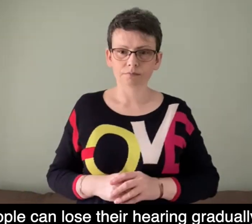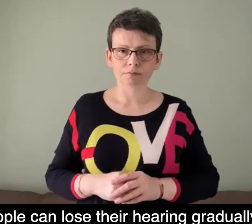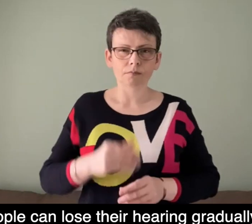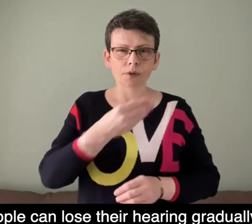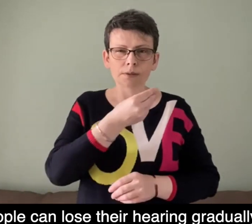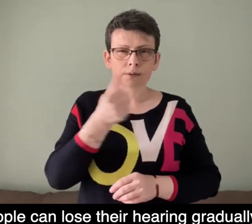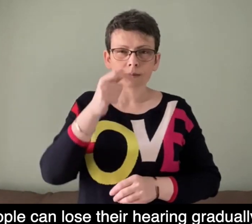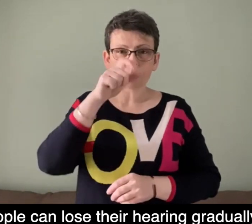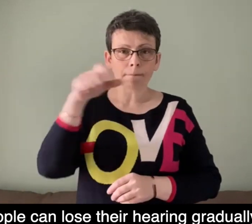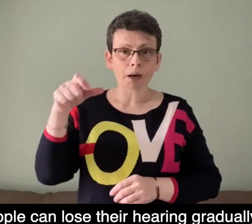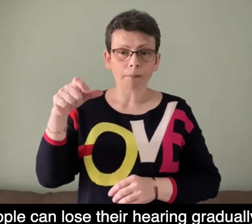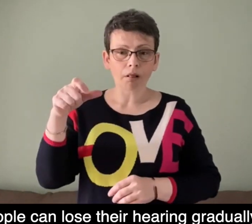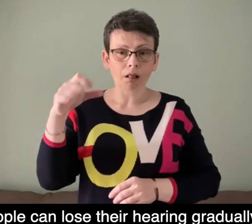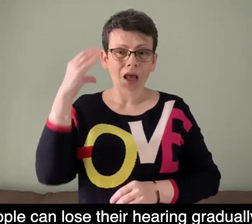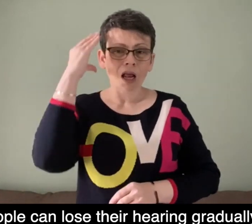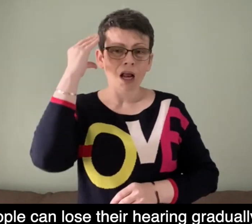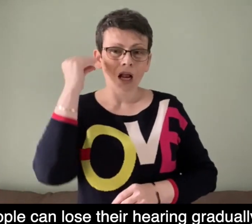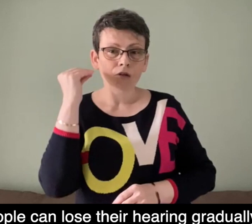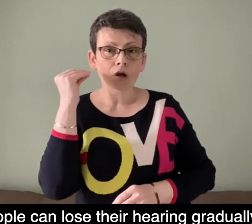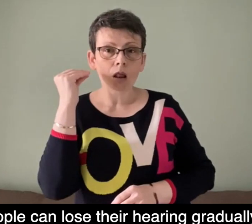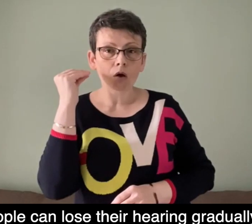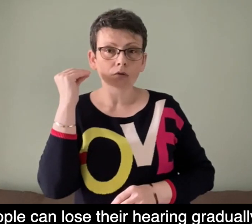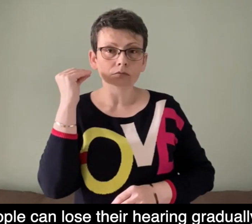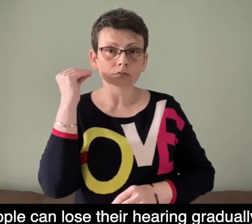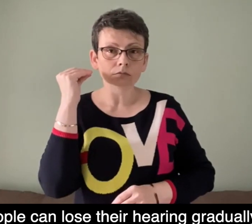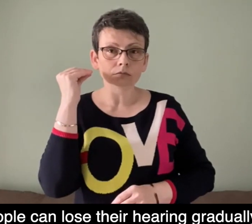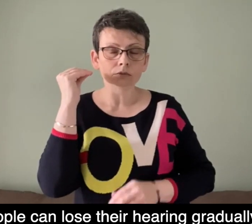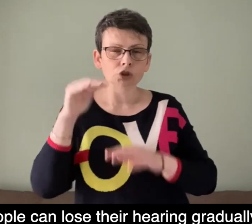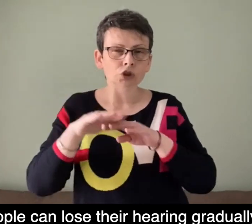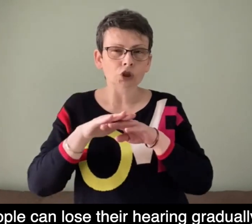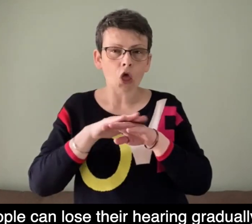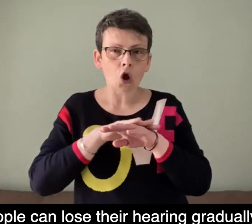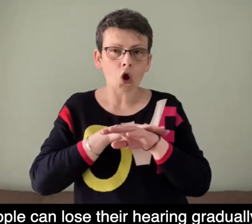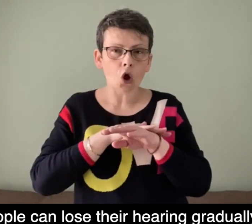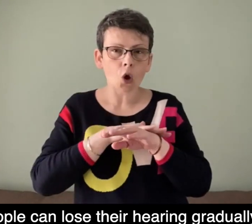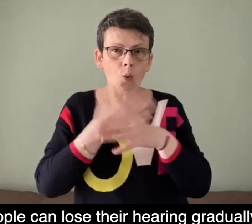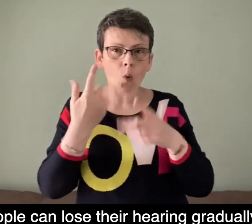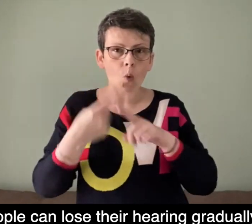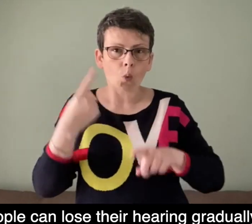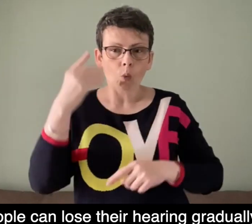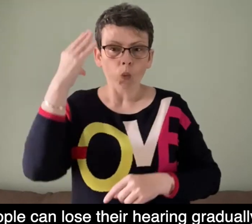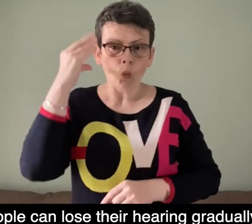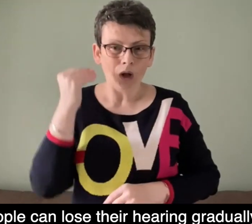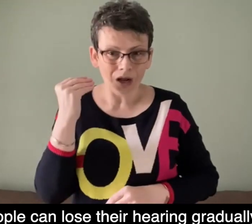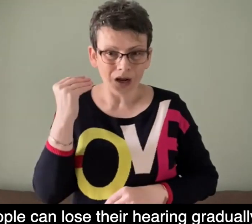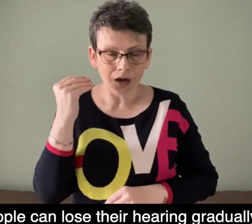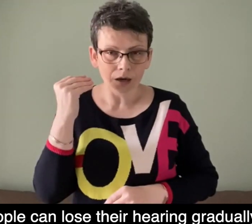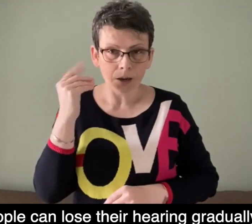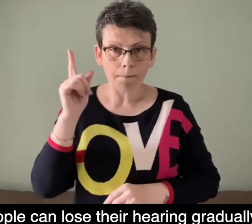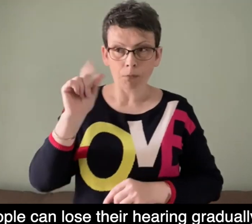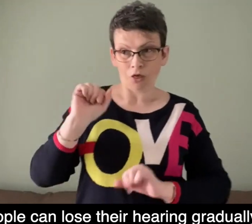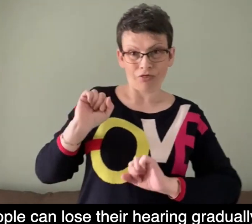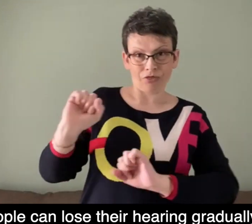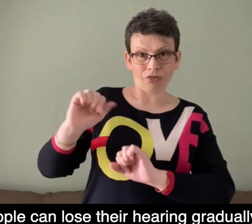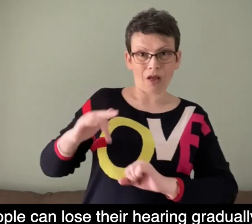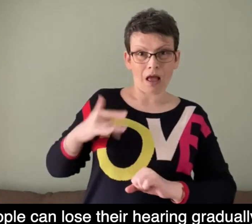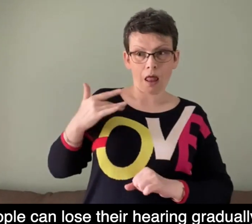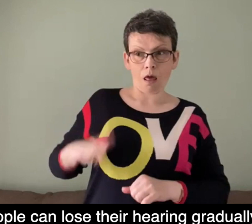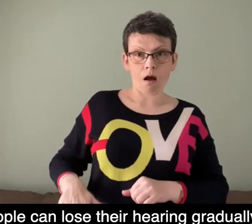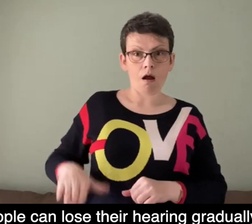Some people can lose their hearing gradually or quickly, but if they've grown up communicating through speech,